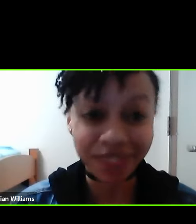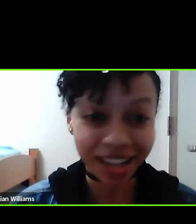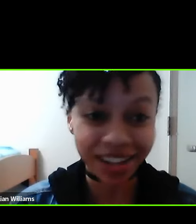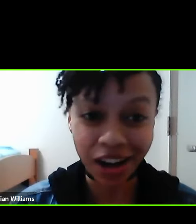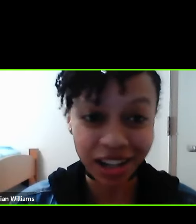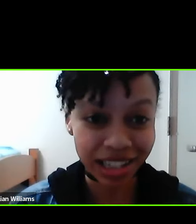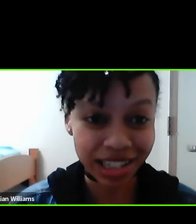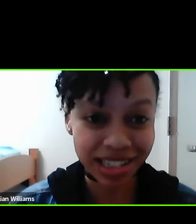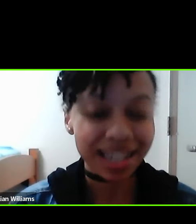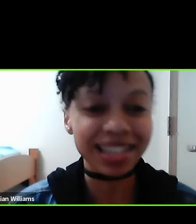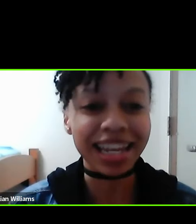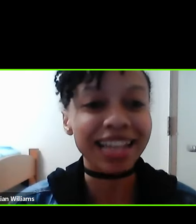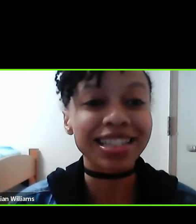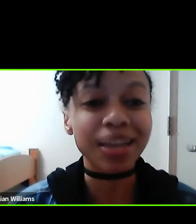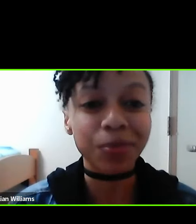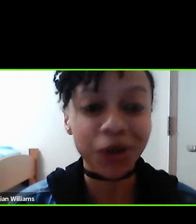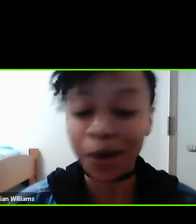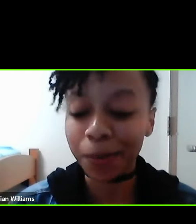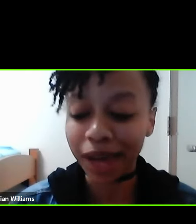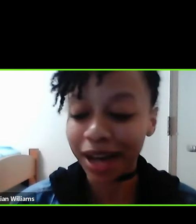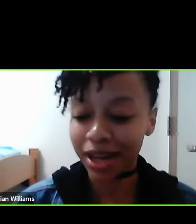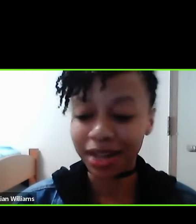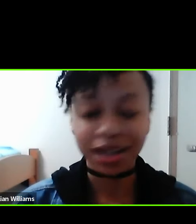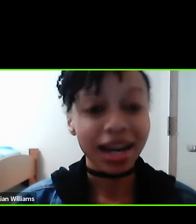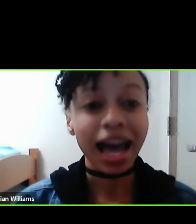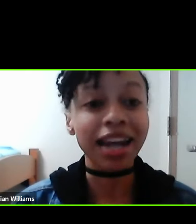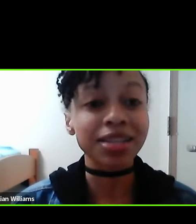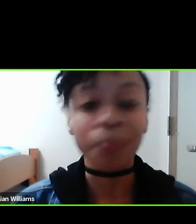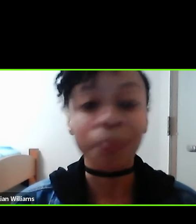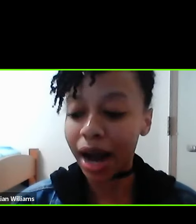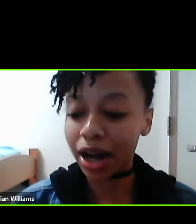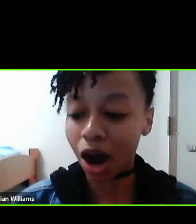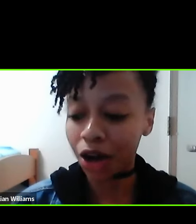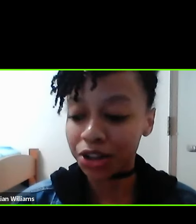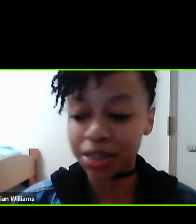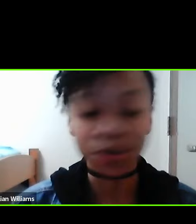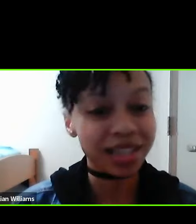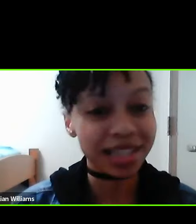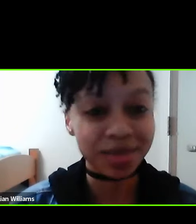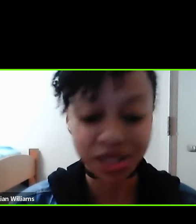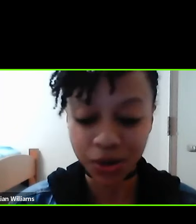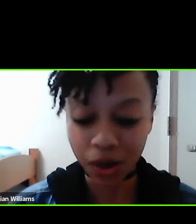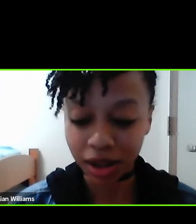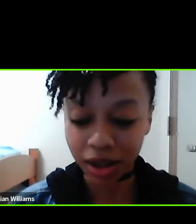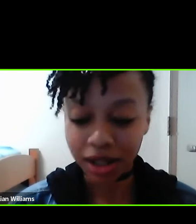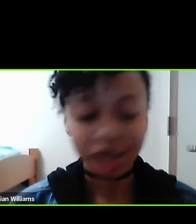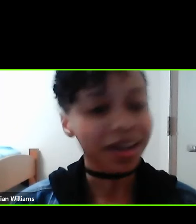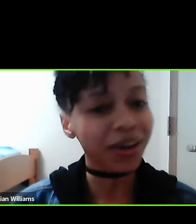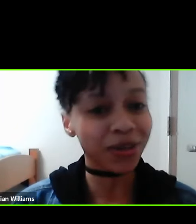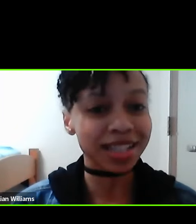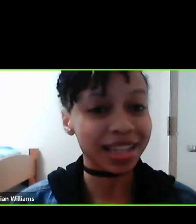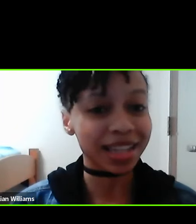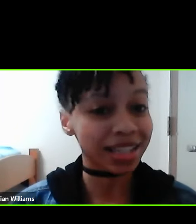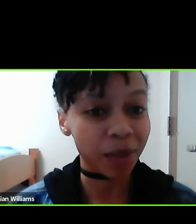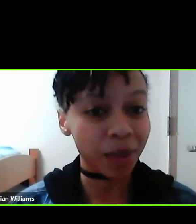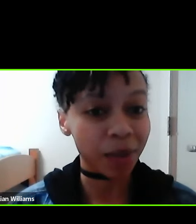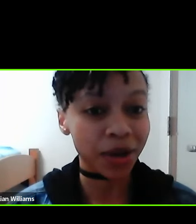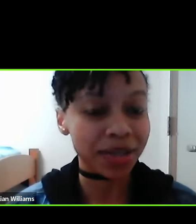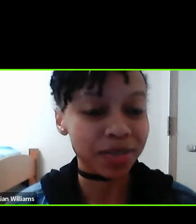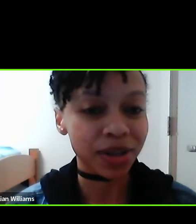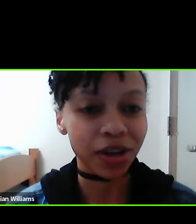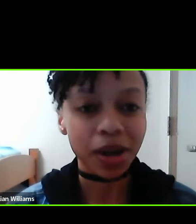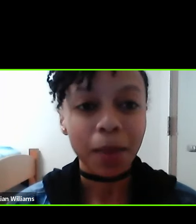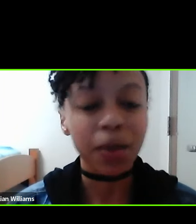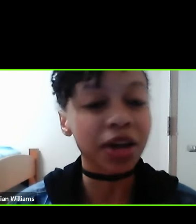definitely not least, he's an exemplary Black man. And it is my honor to present him to you all, not only as today's common